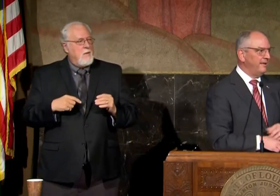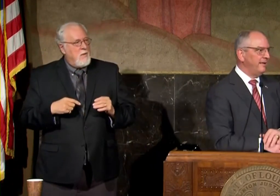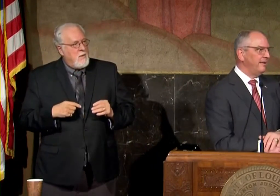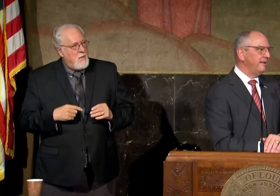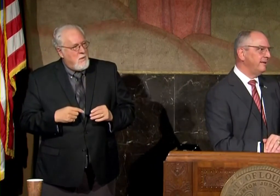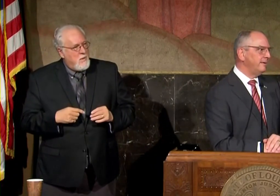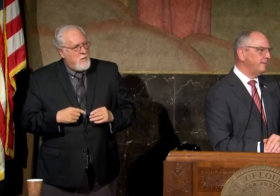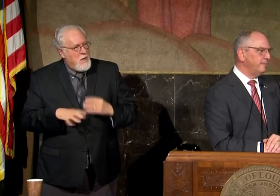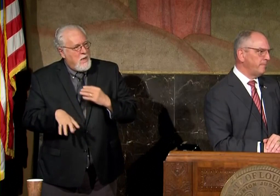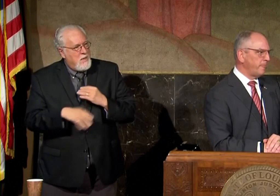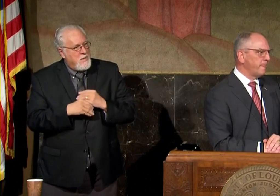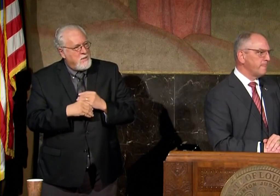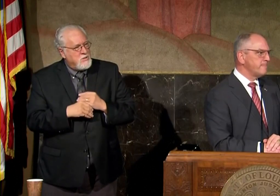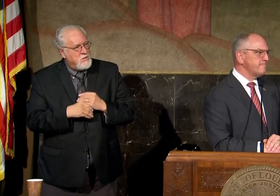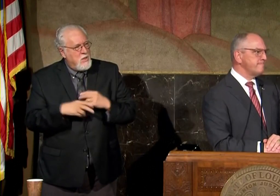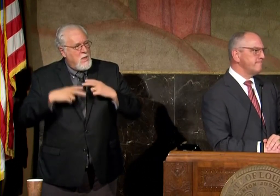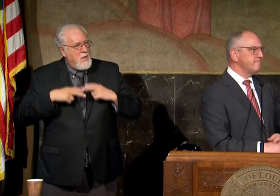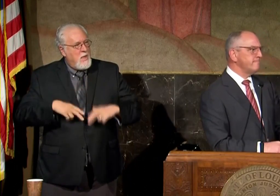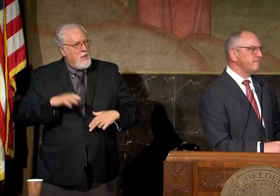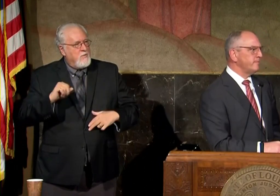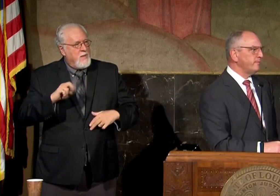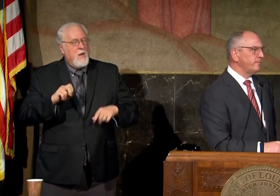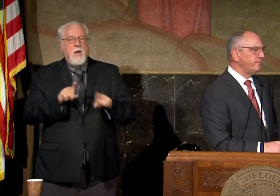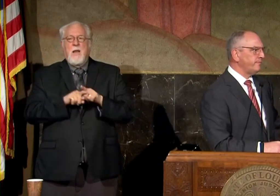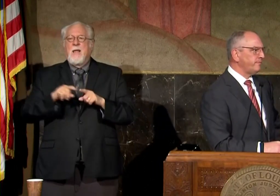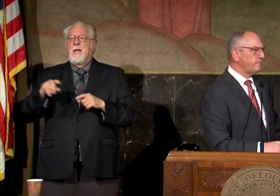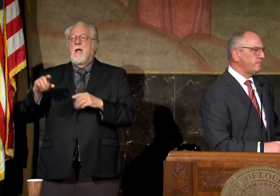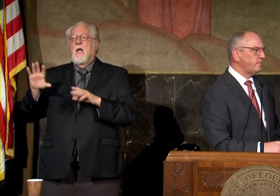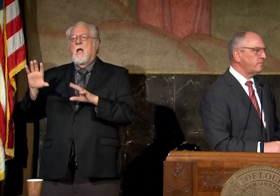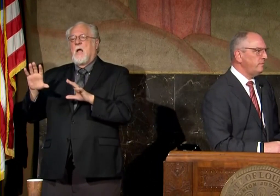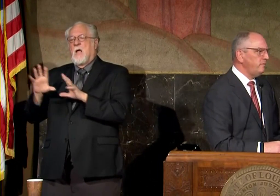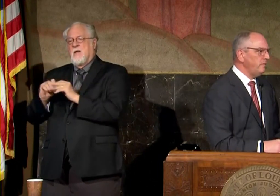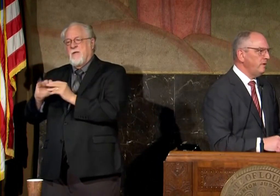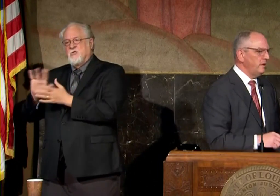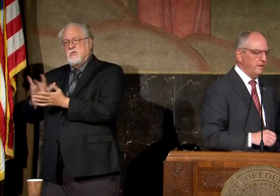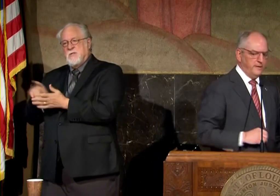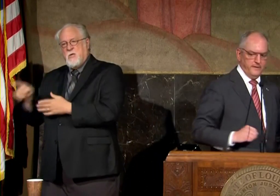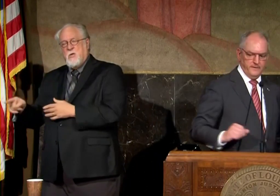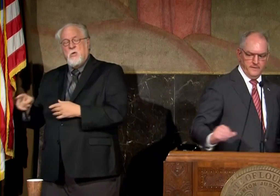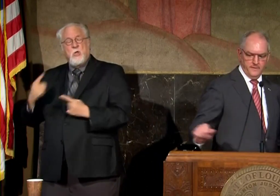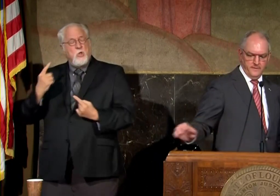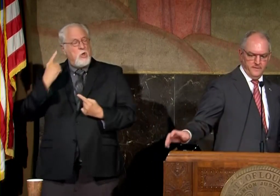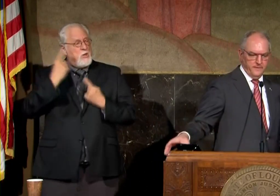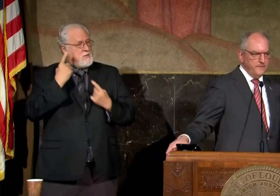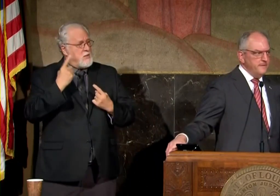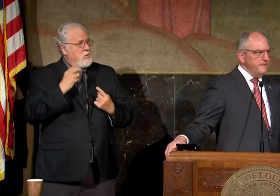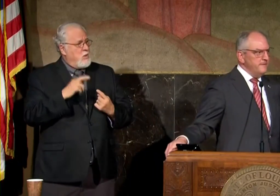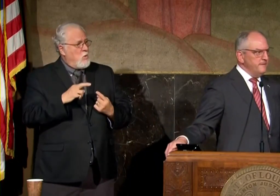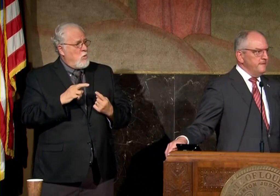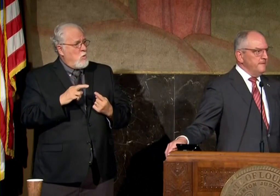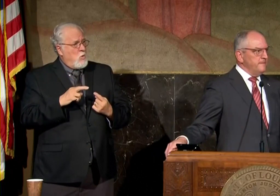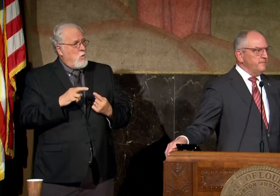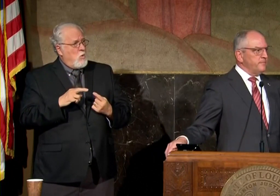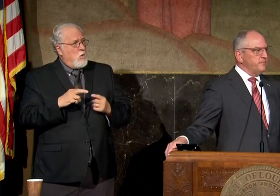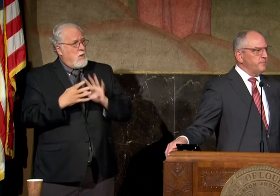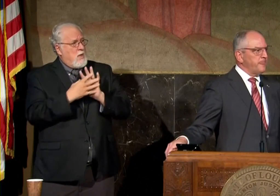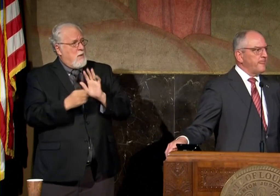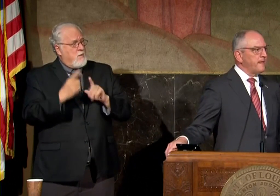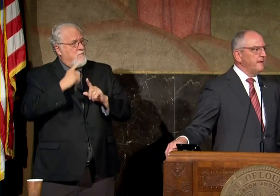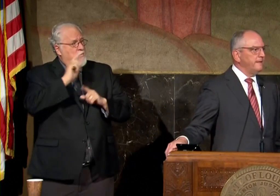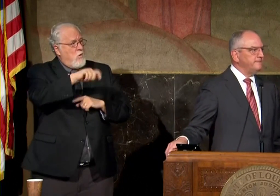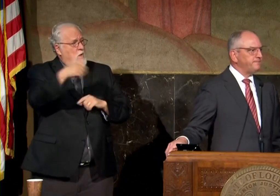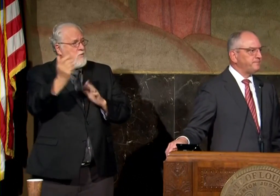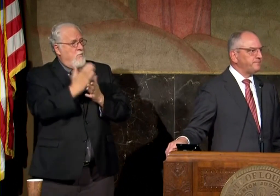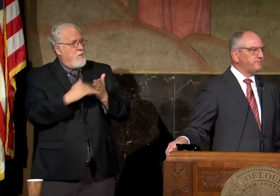additional health care facilities like the convention center is that something you are considering or i'm doing in any other parts of the state